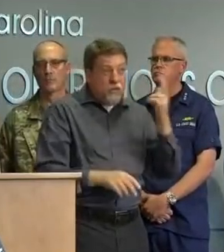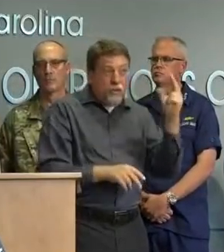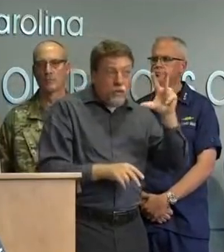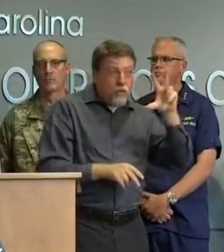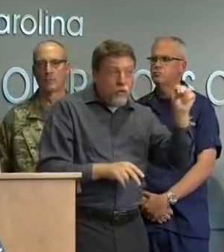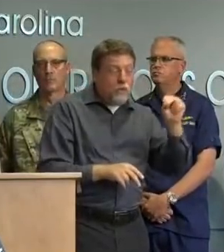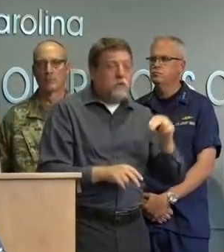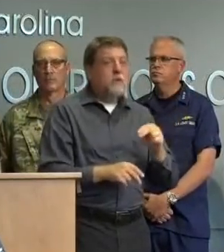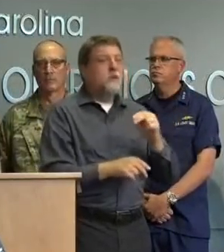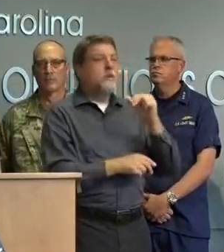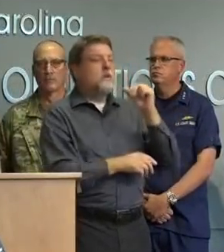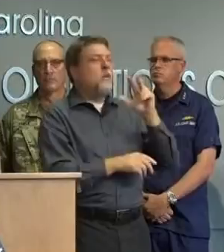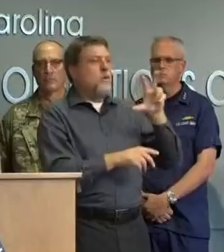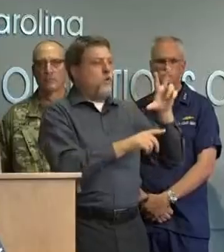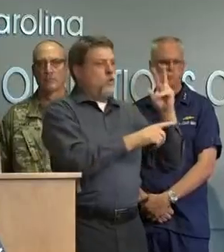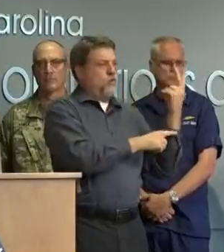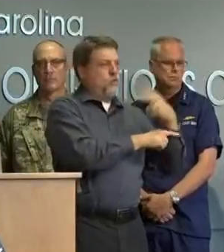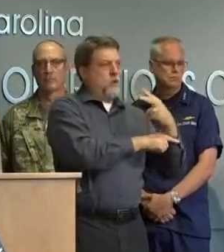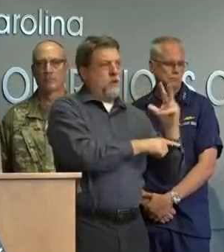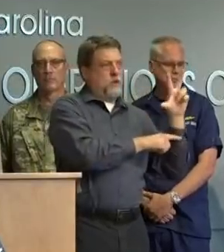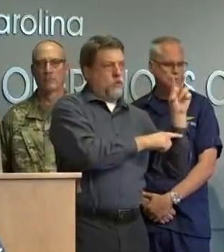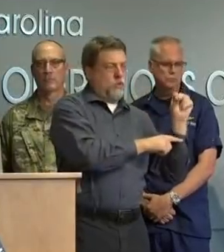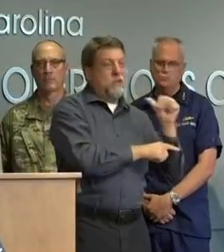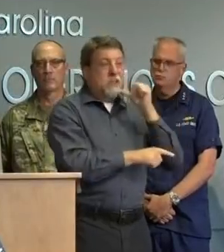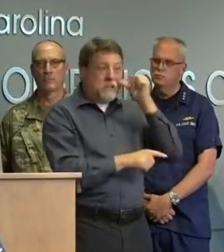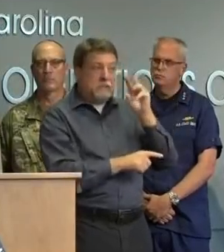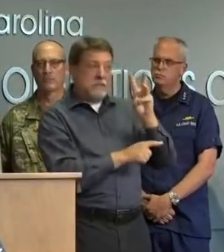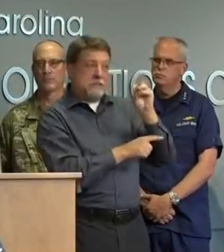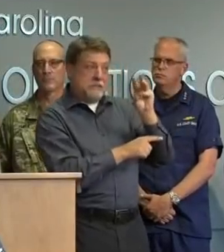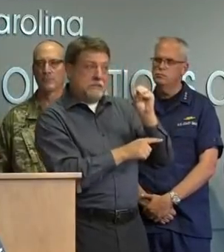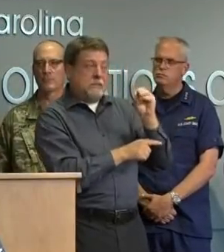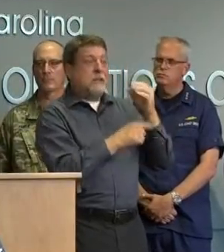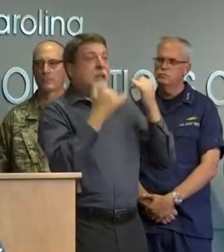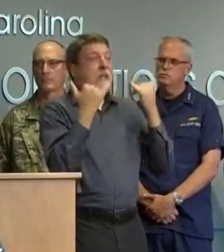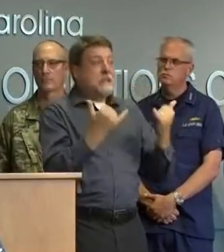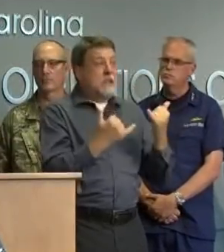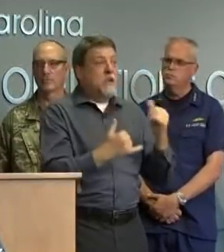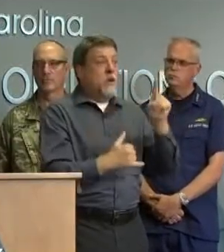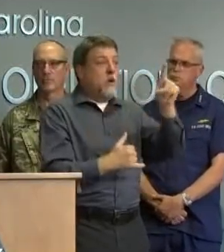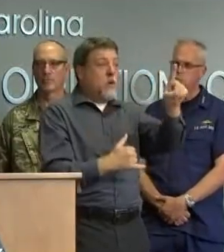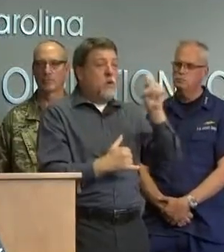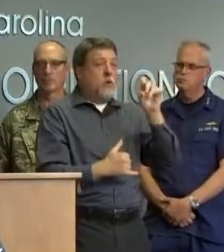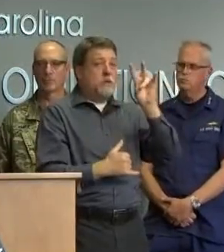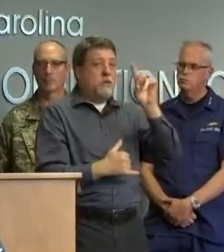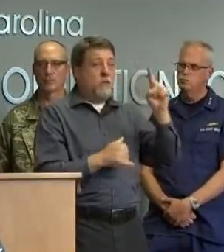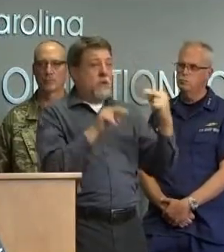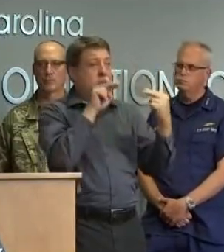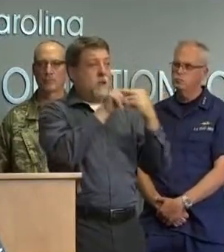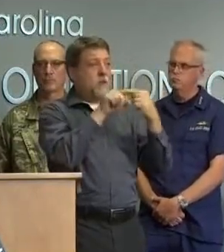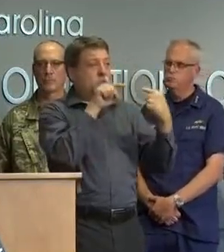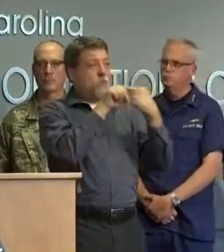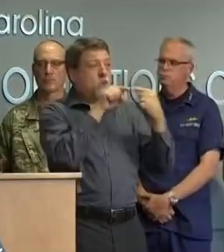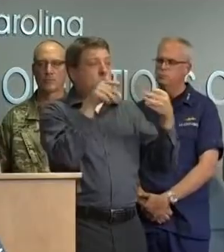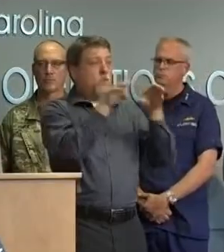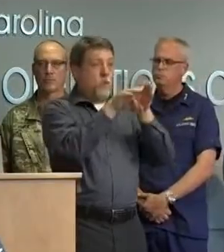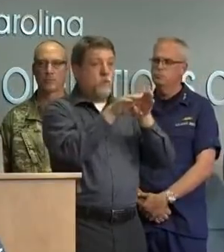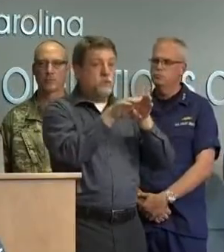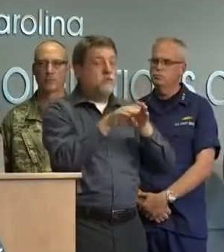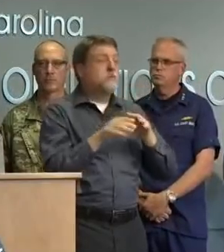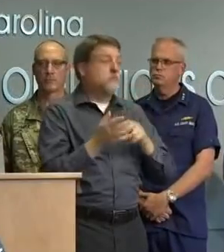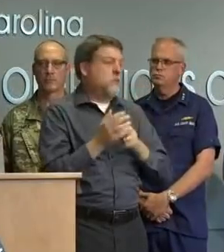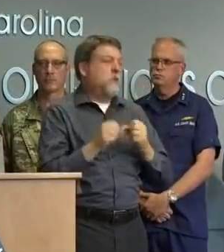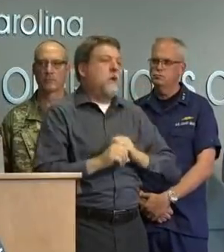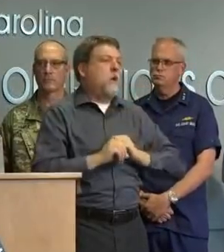yesterday at noon that number grew to 60 and today it's 171 so conditions continue to